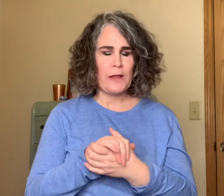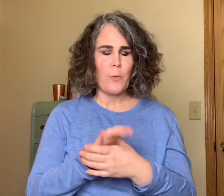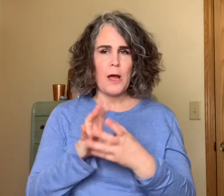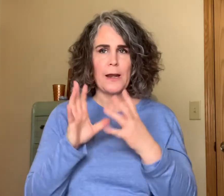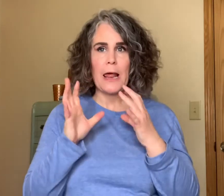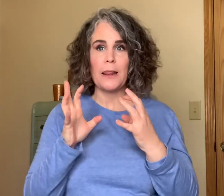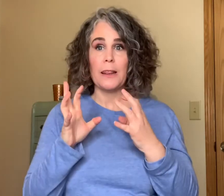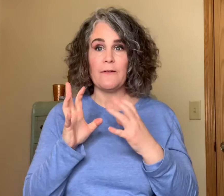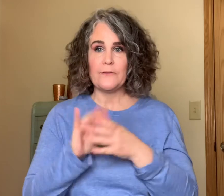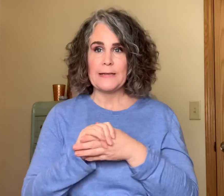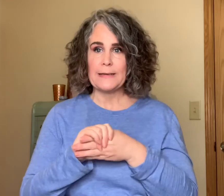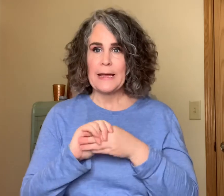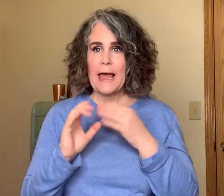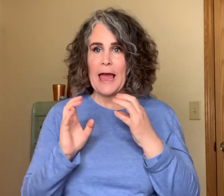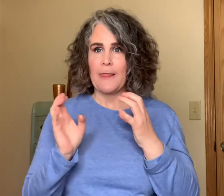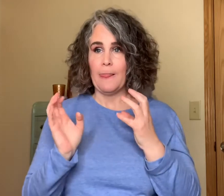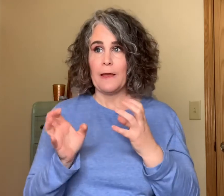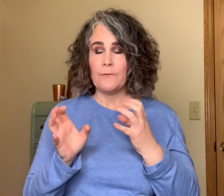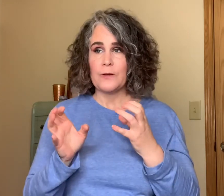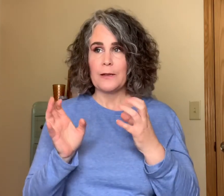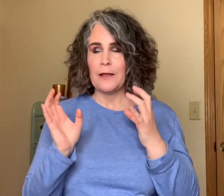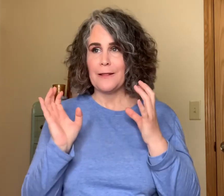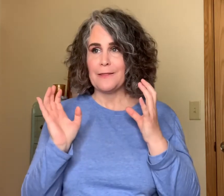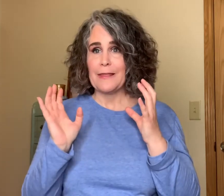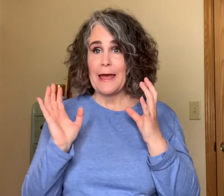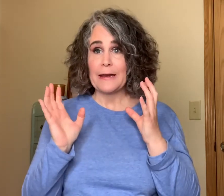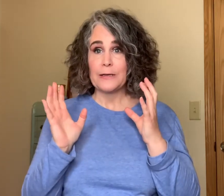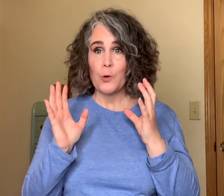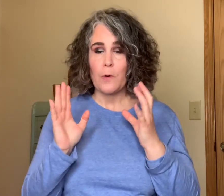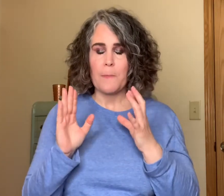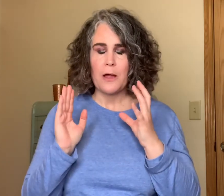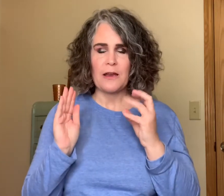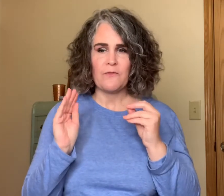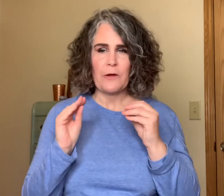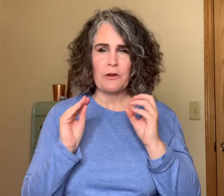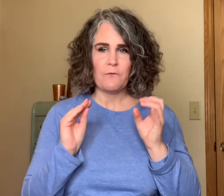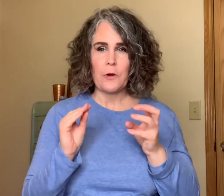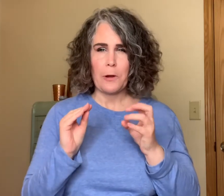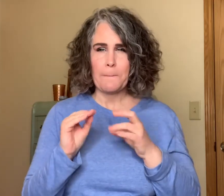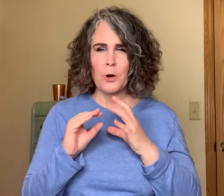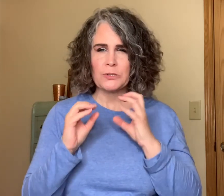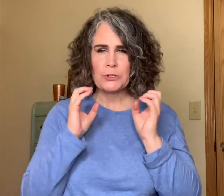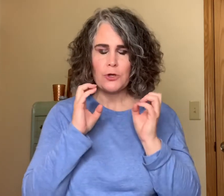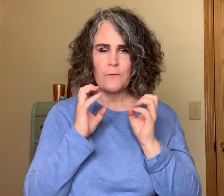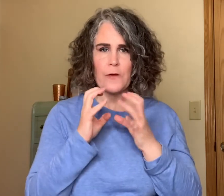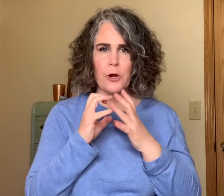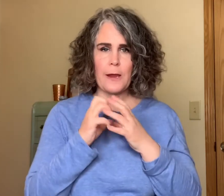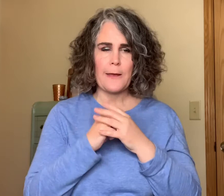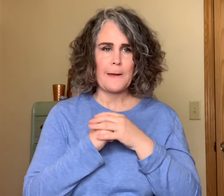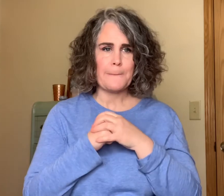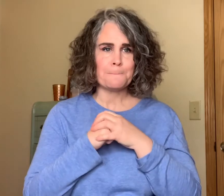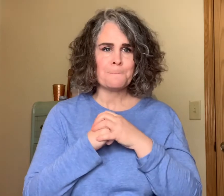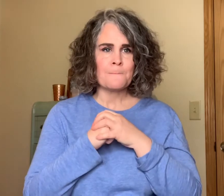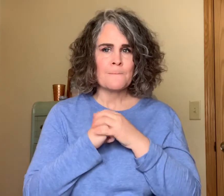one loved it I loved that gourmand I found it very very very um